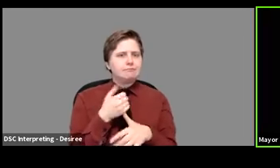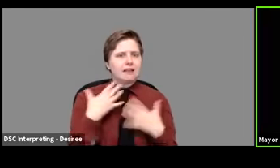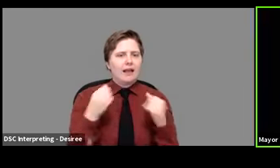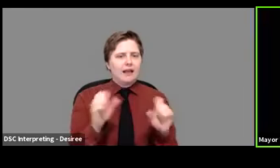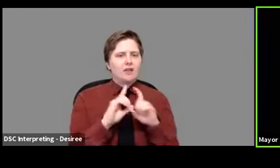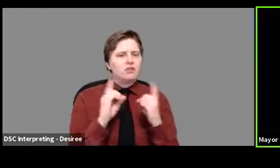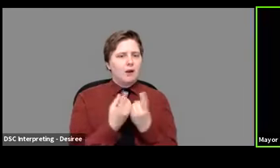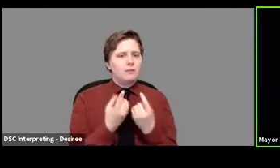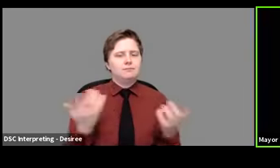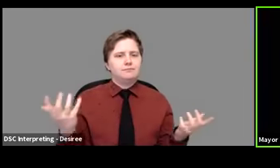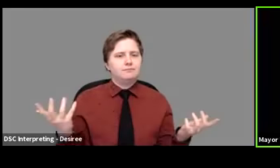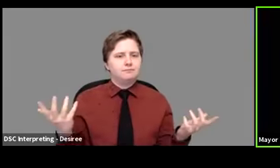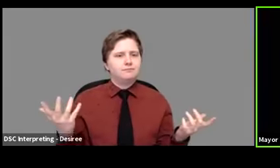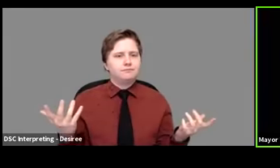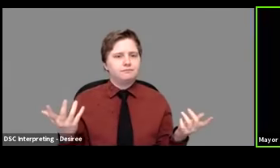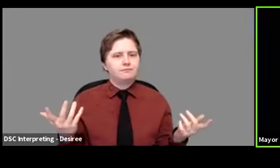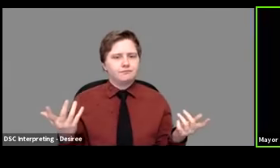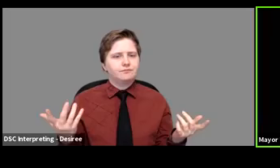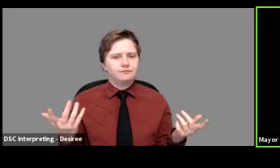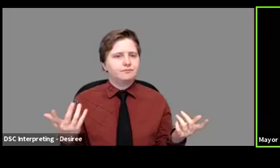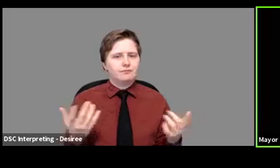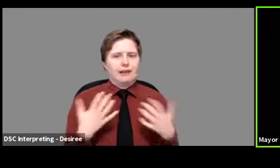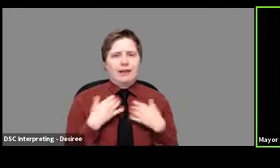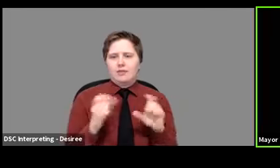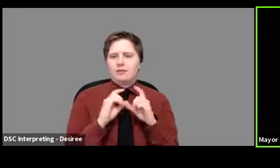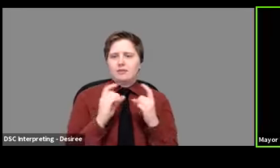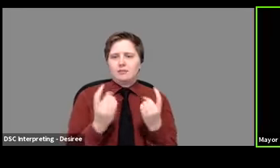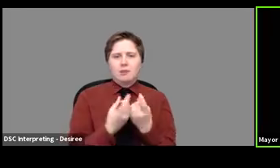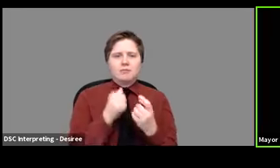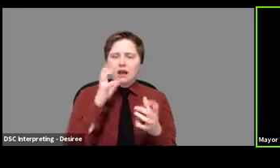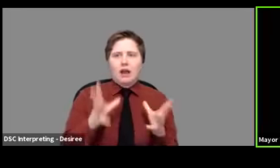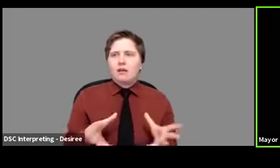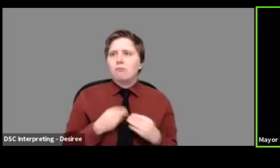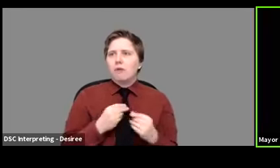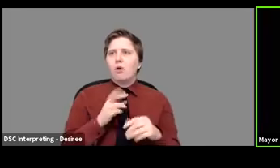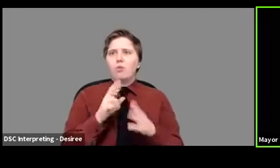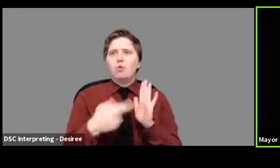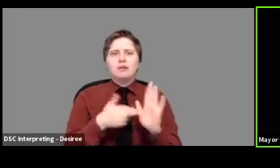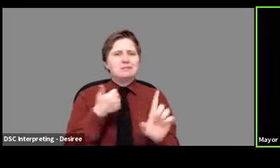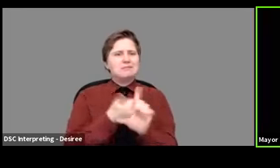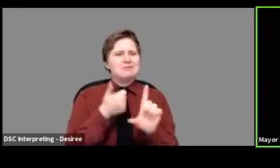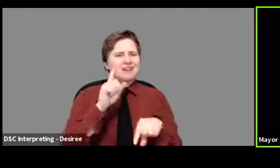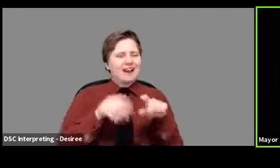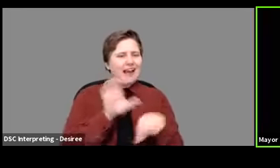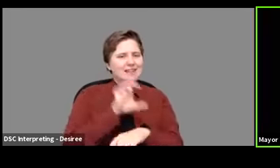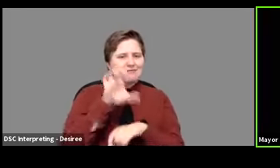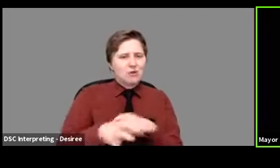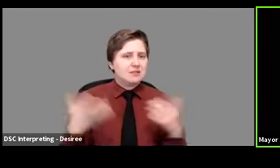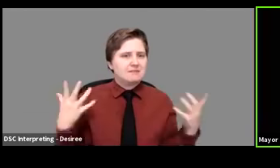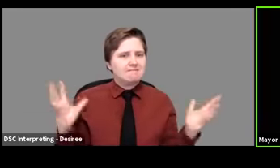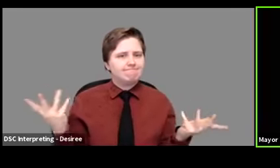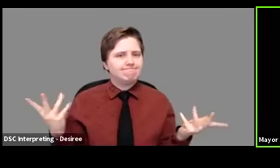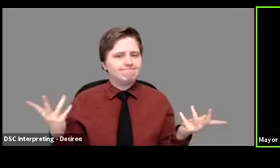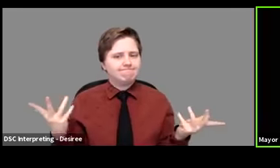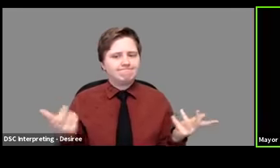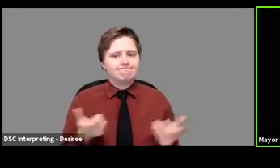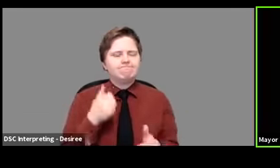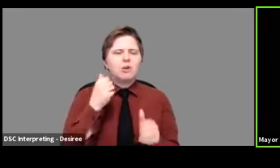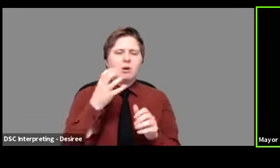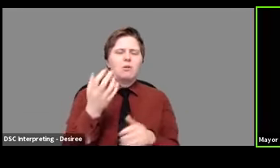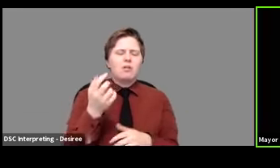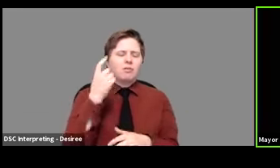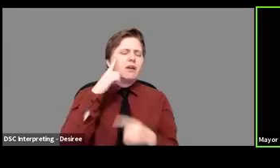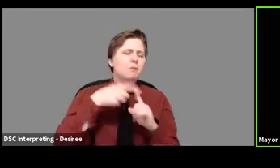department. So the health department is not going to embrace a set of rules that they themselves can't enforce. So I would keep that in mind,